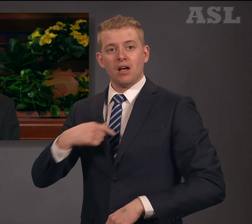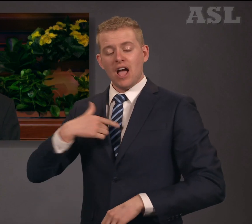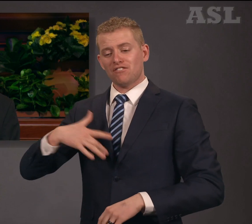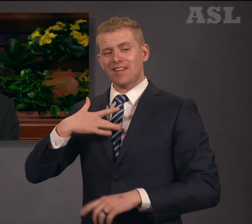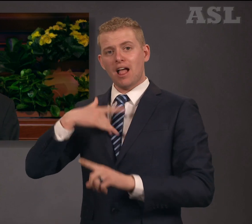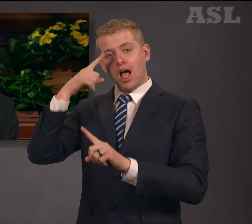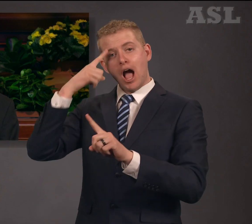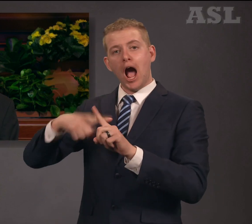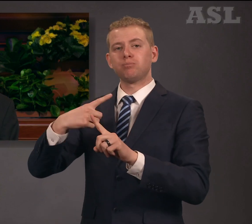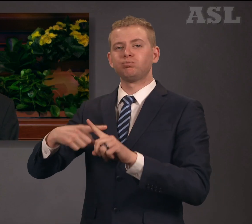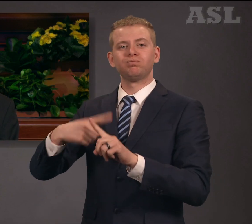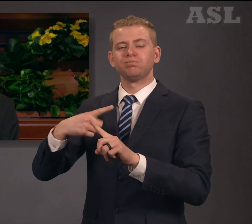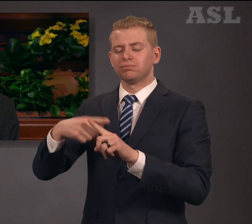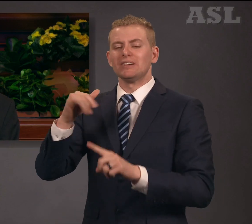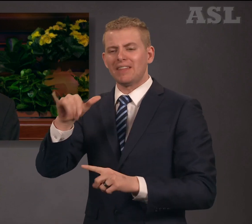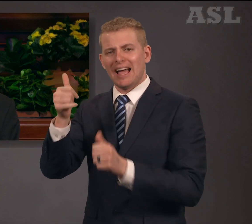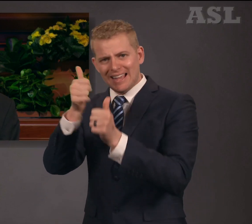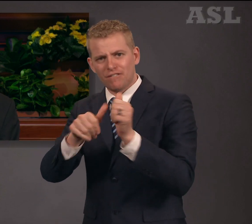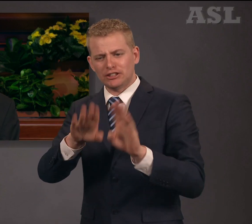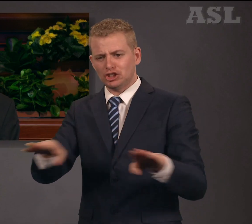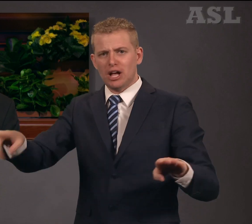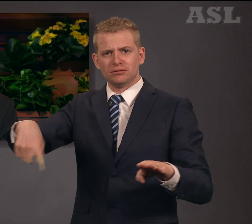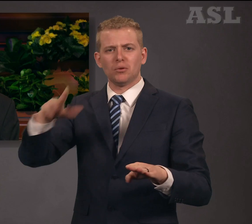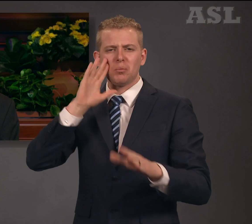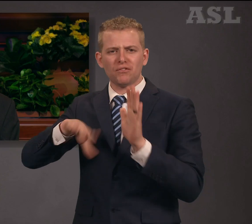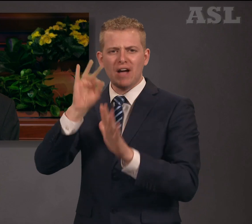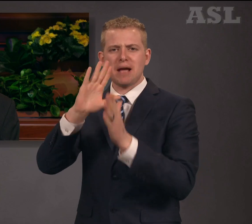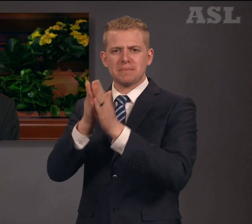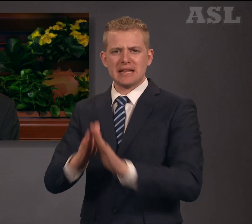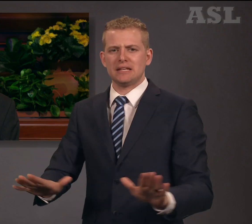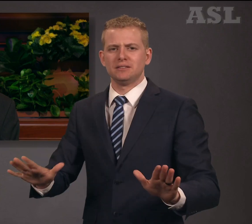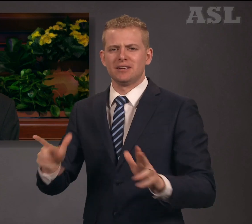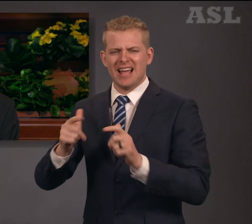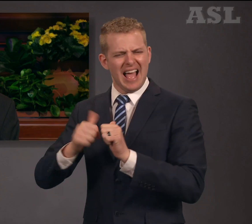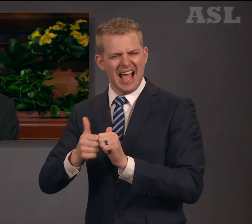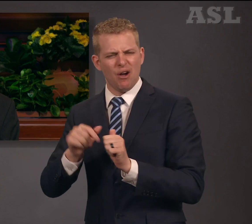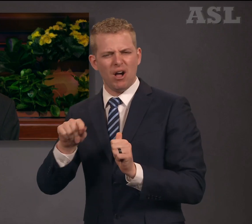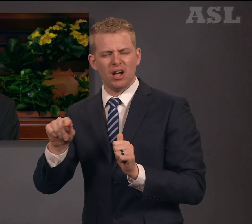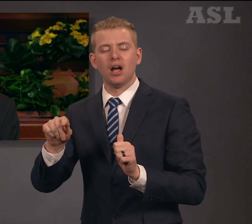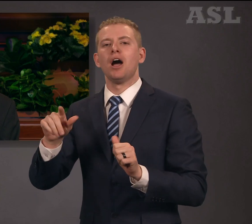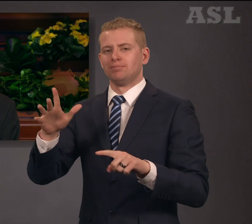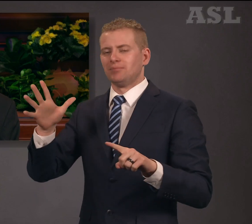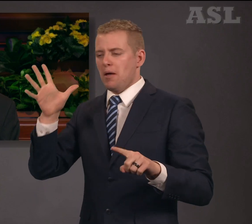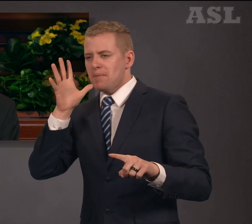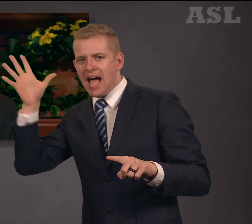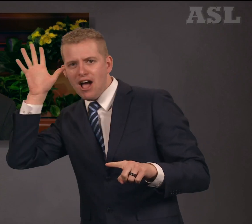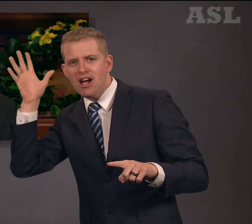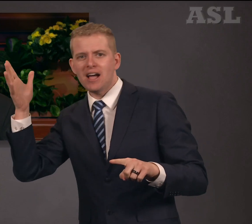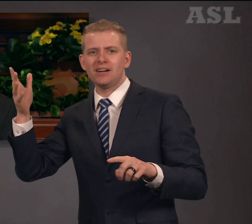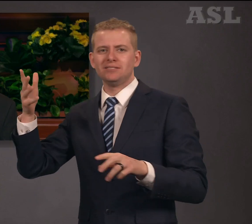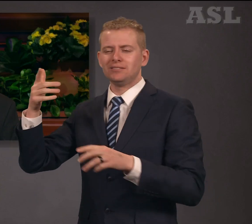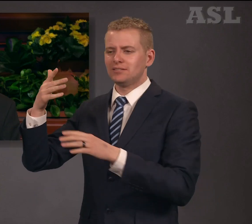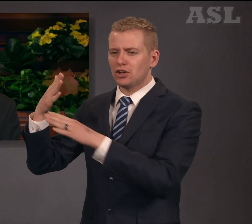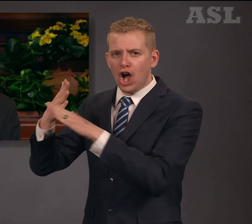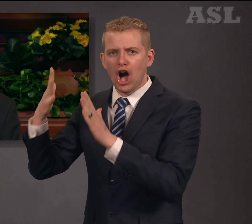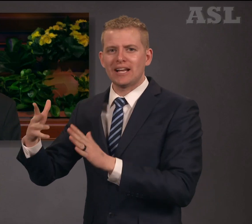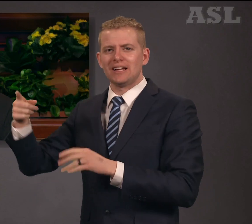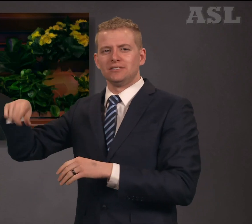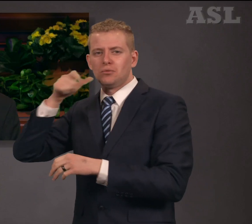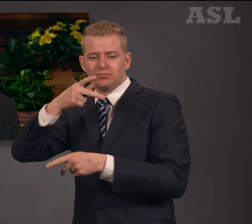care for them. If those who rear them and serve them have worked to